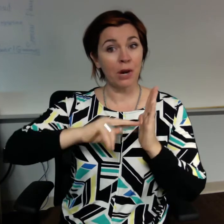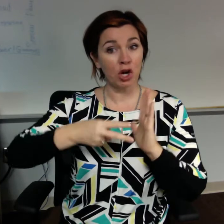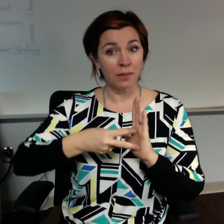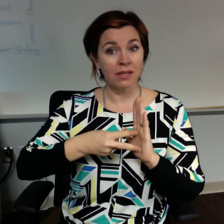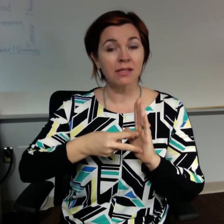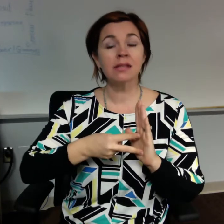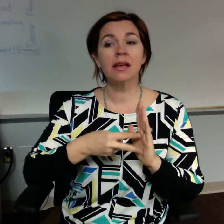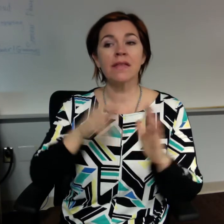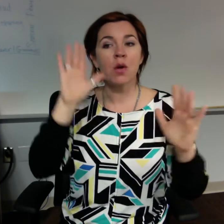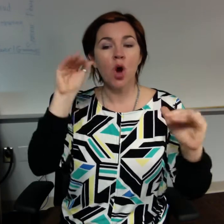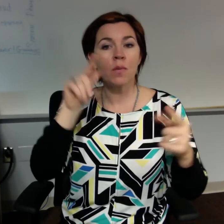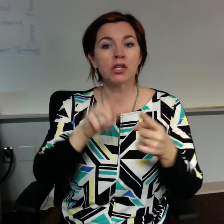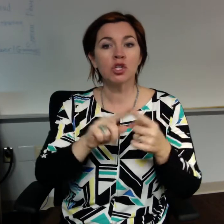into the region.